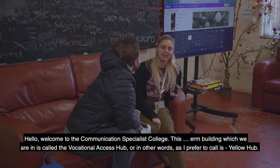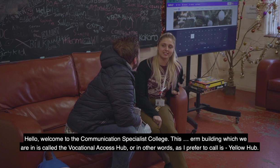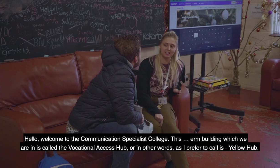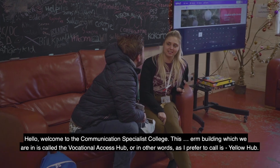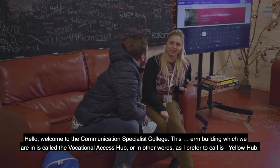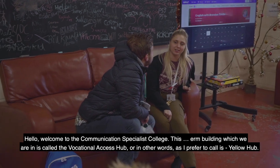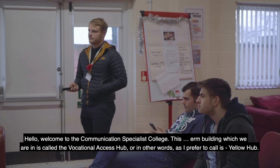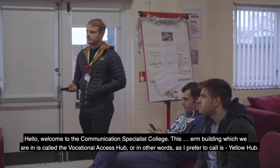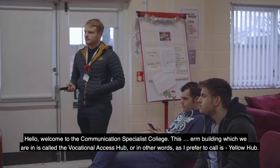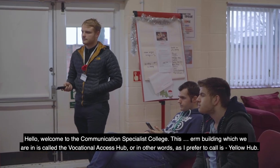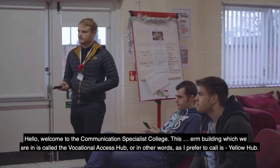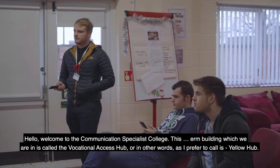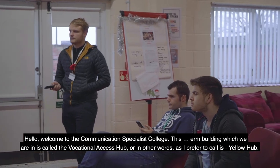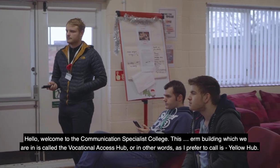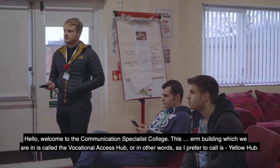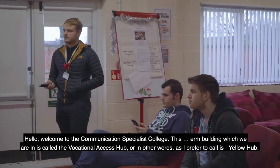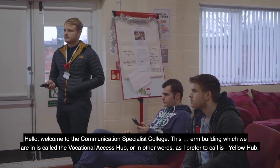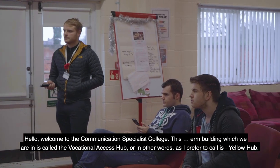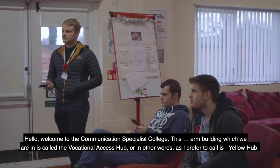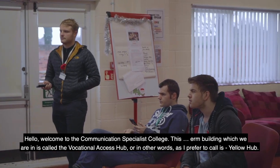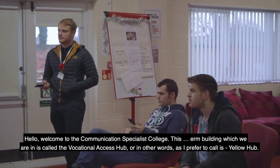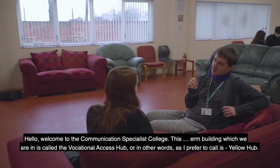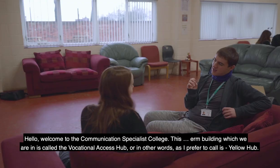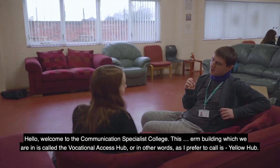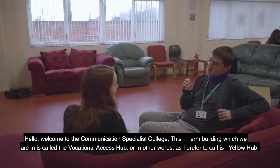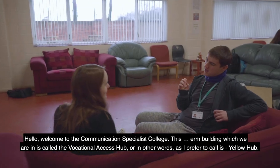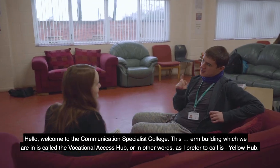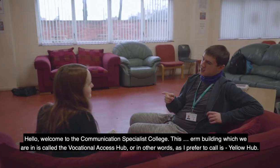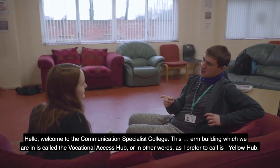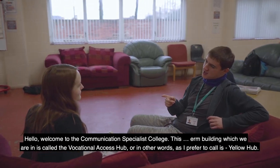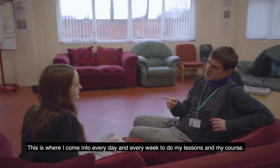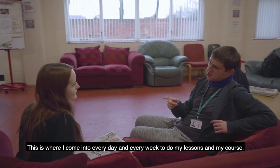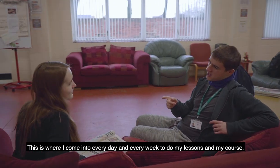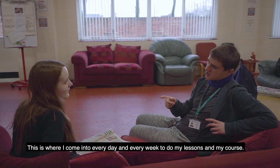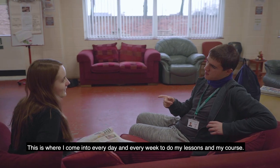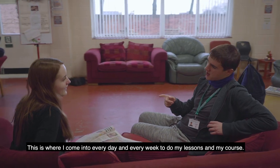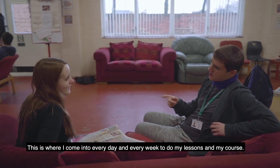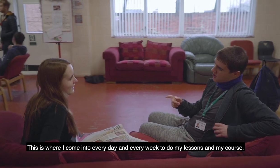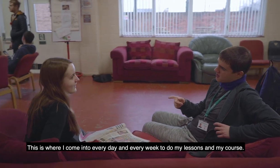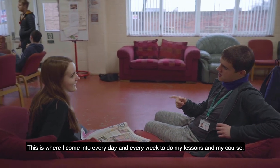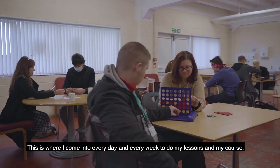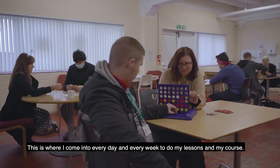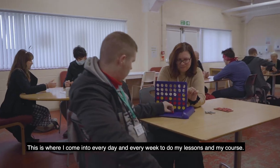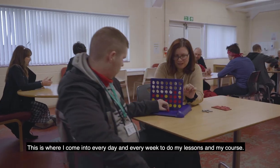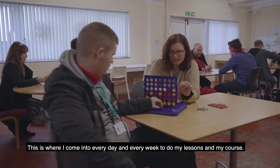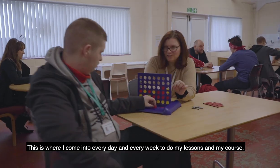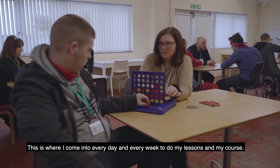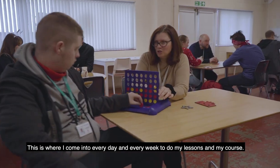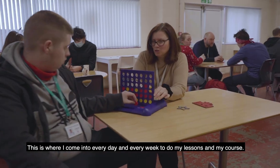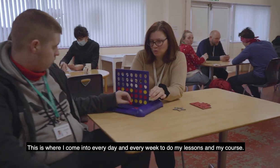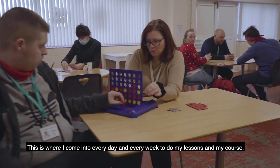Access Hub or in other words as I prefer to call it Yellow Hub. This is where I come in to every day and